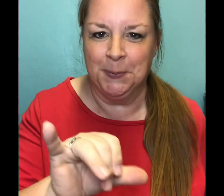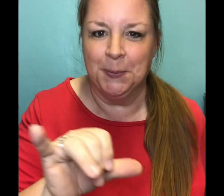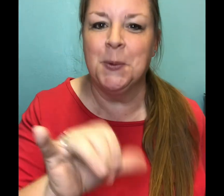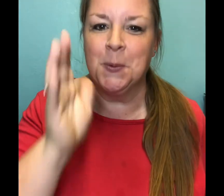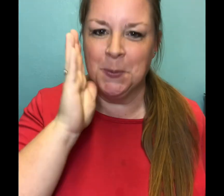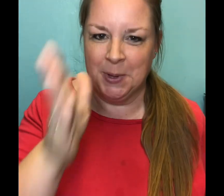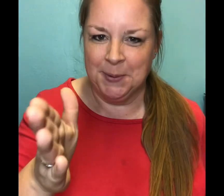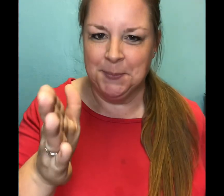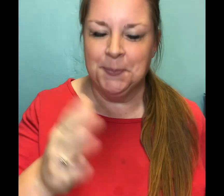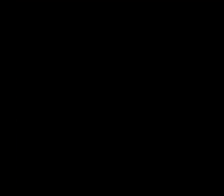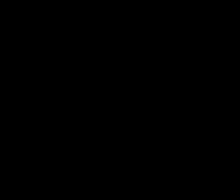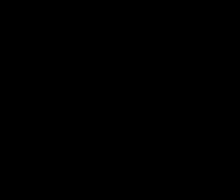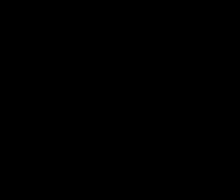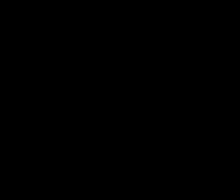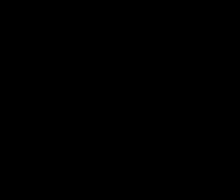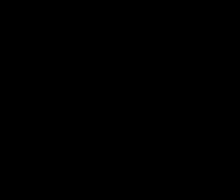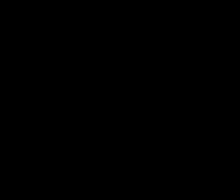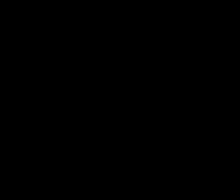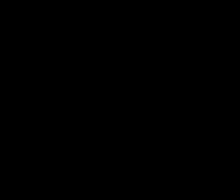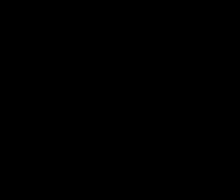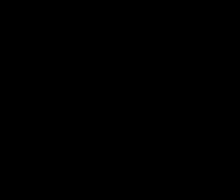that's We'll Thank